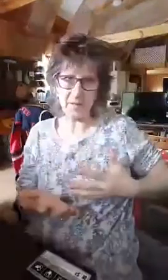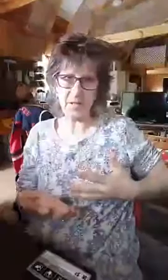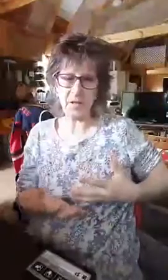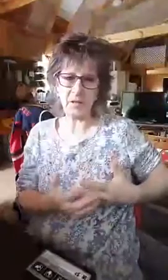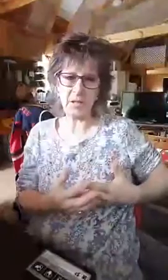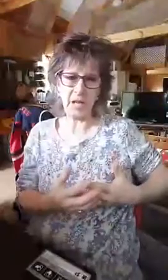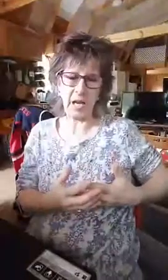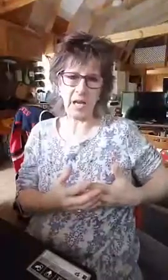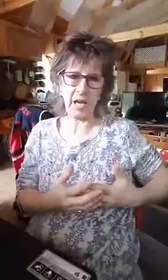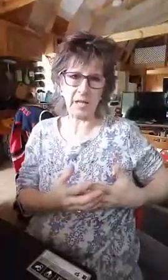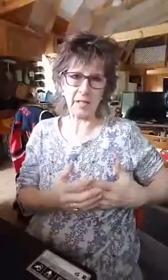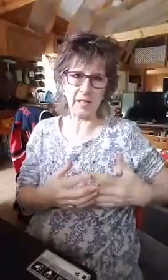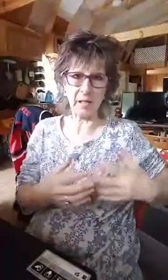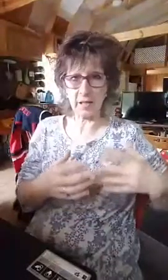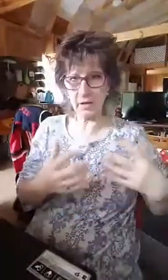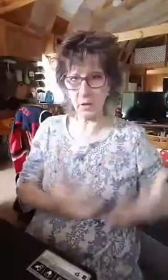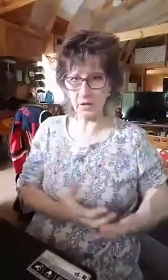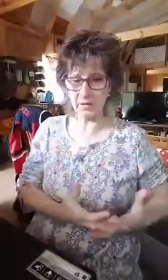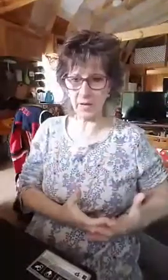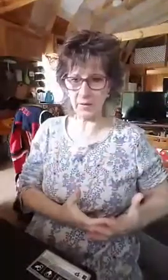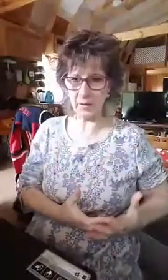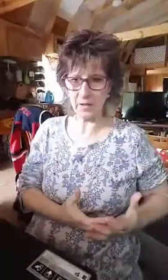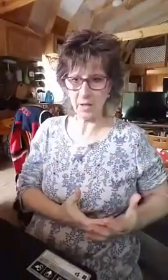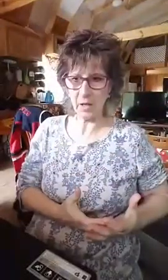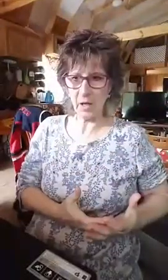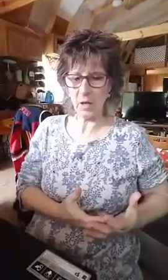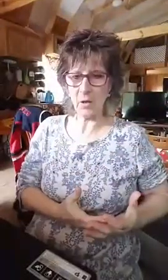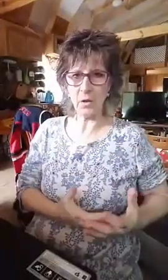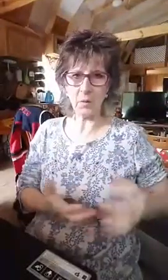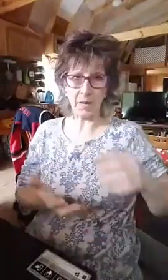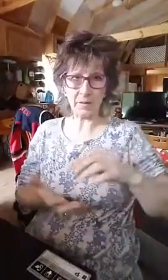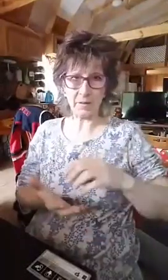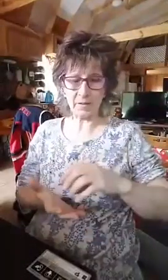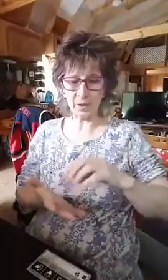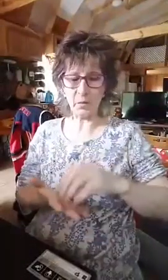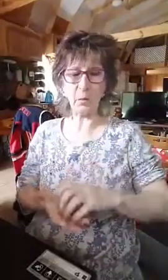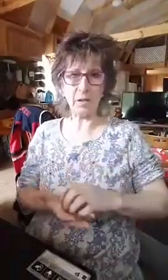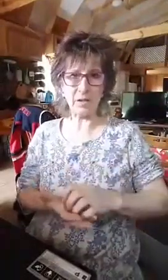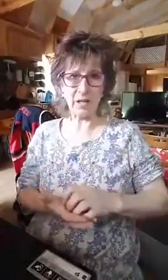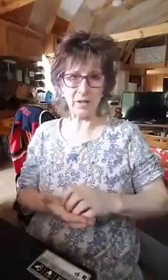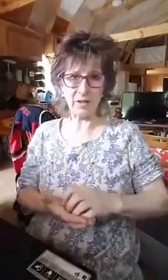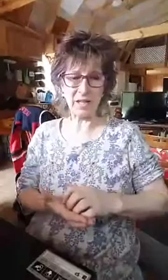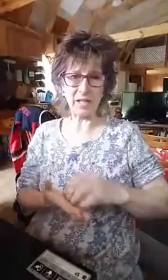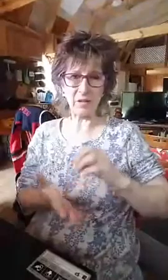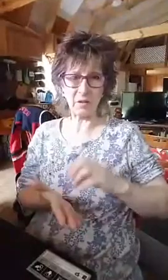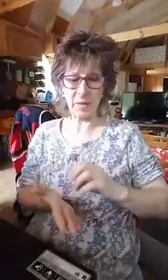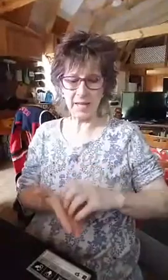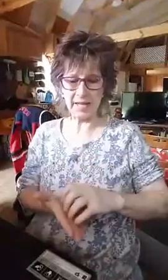ministry and in the courts of heaven who know about certain prayers that you say to repent,